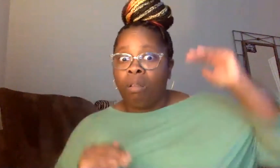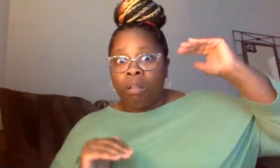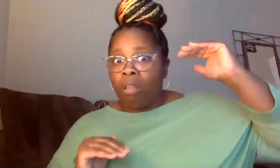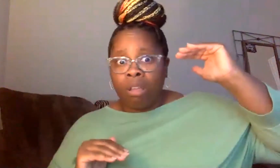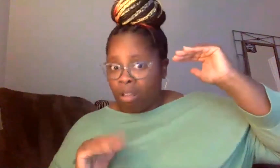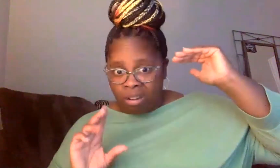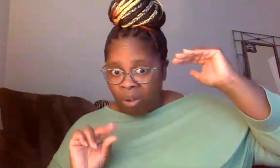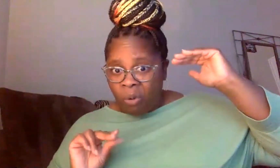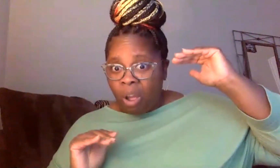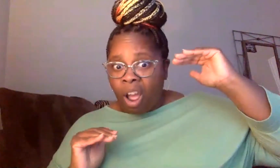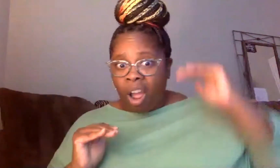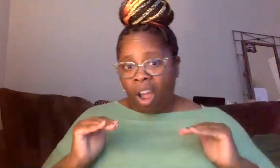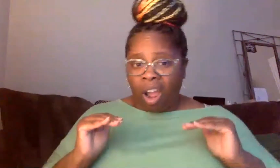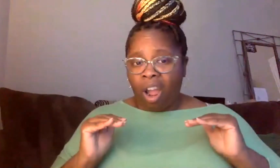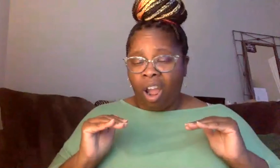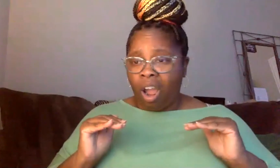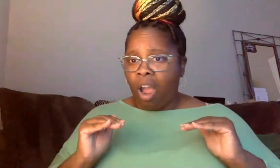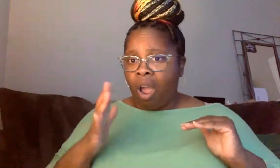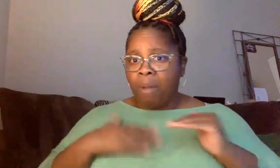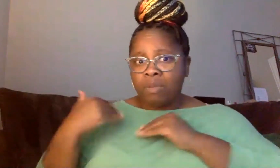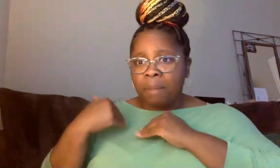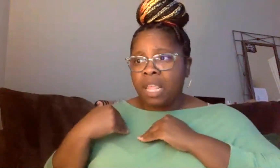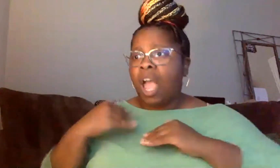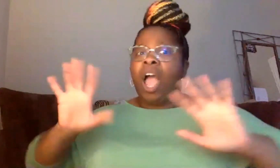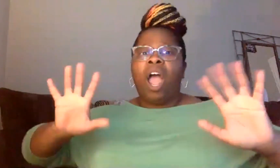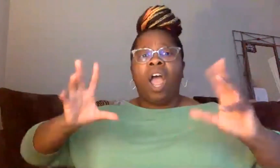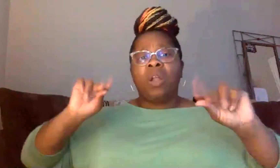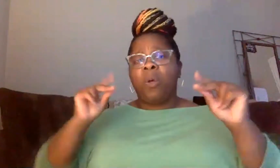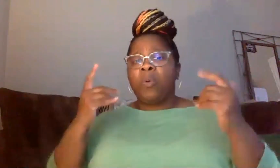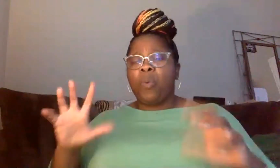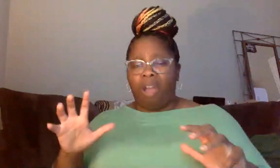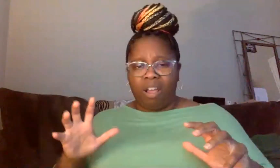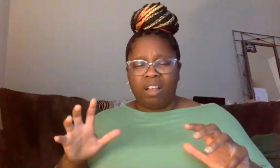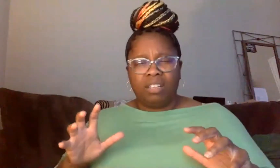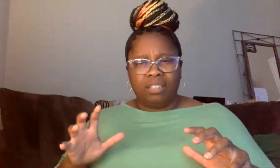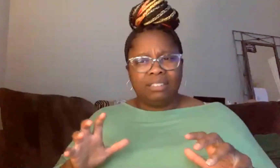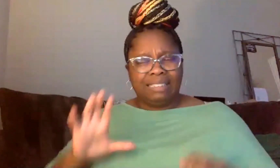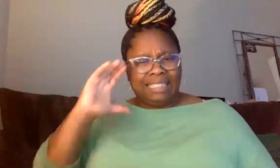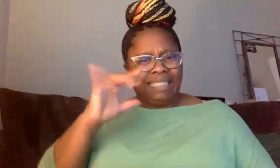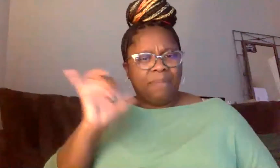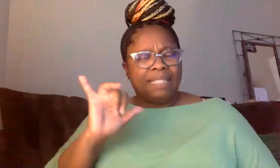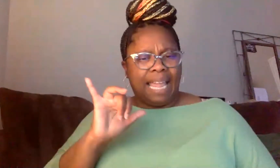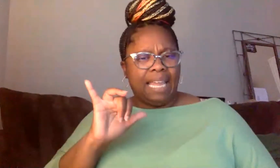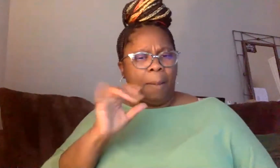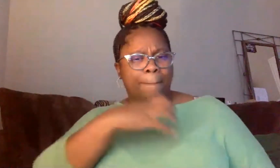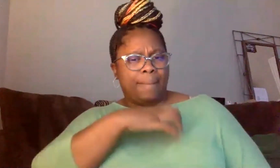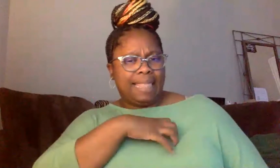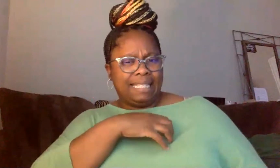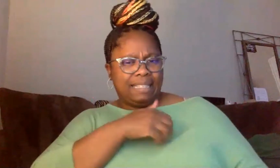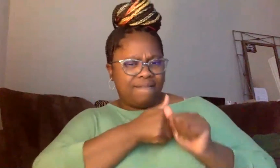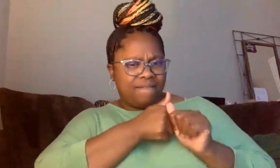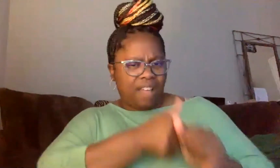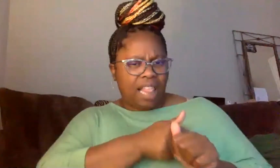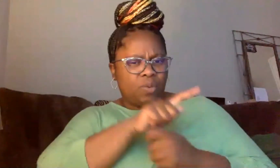will be held accountable if they do anything criminal. In terms of policing right now, it seems like policing is strictly off of demographics. That's how they figure out